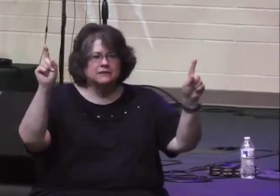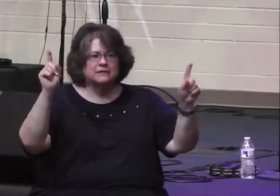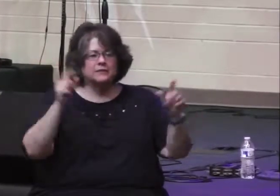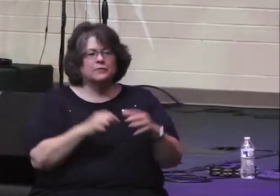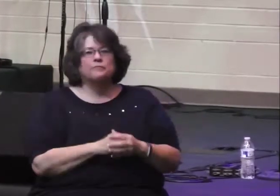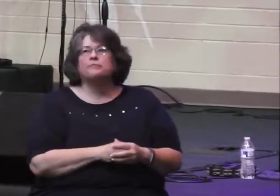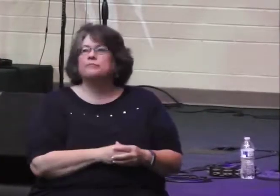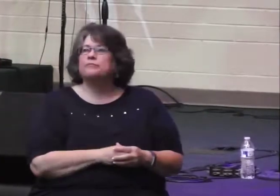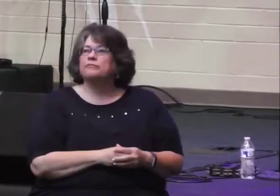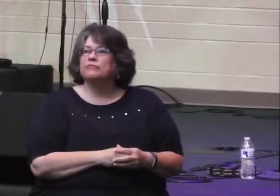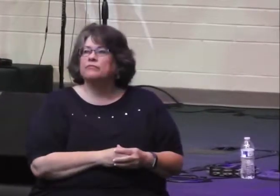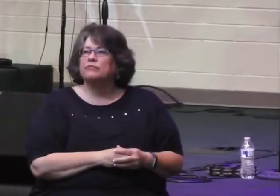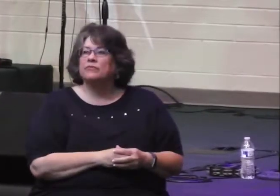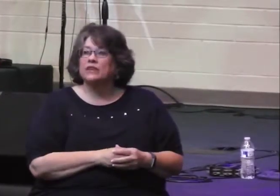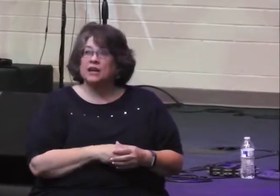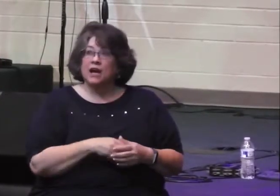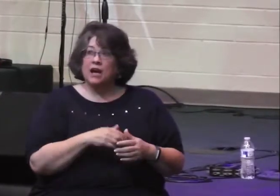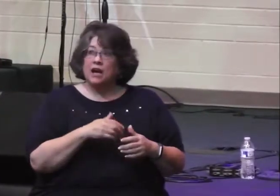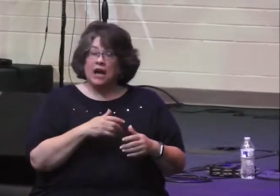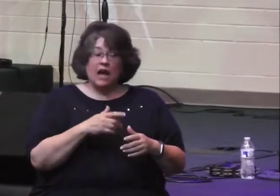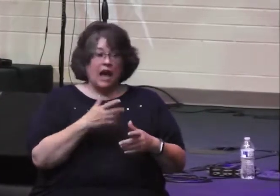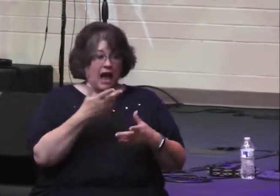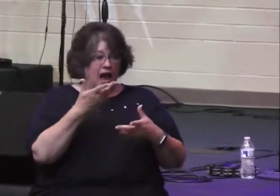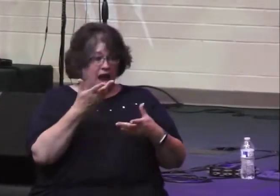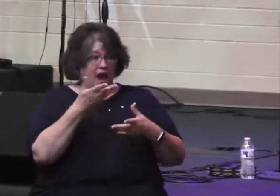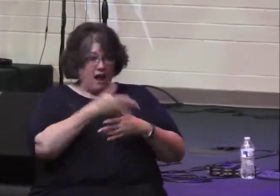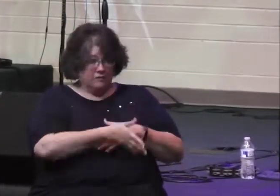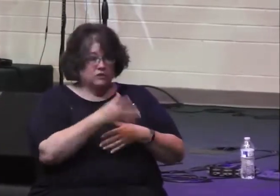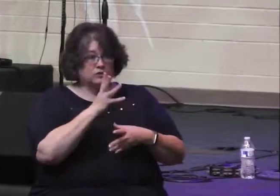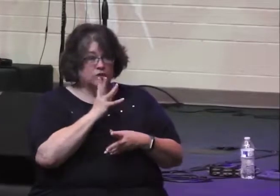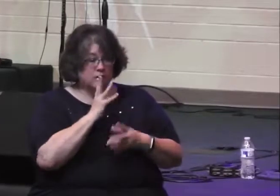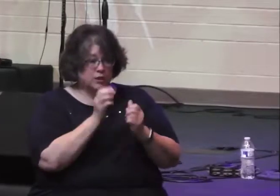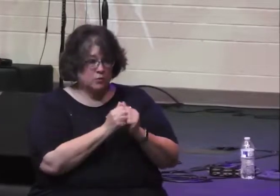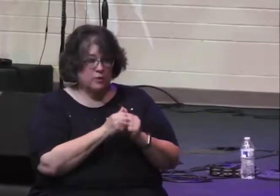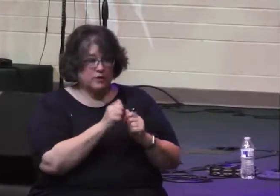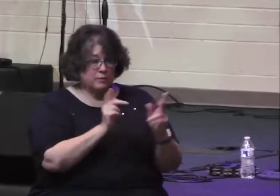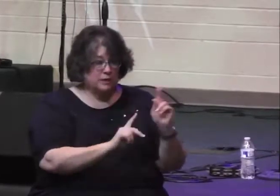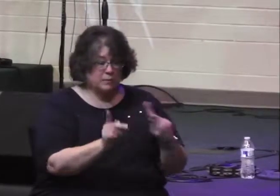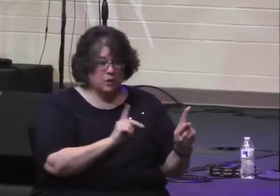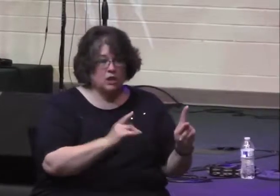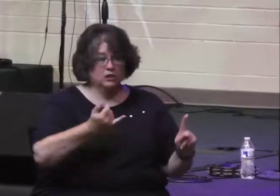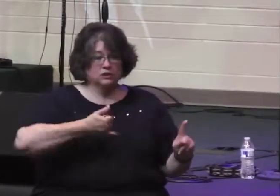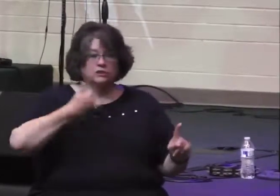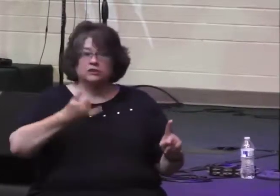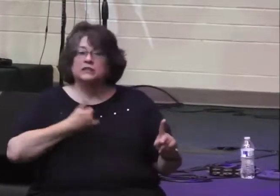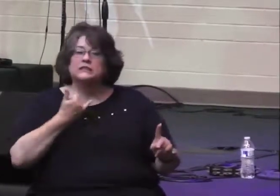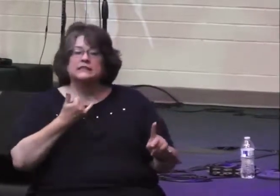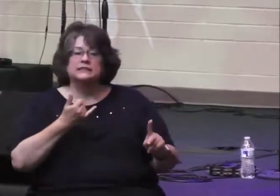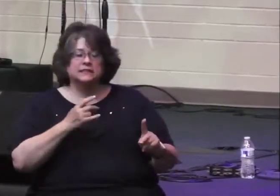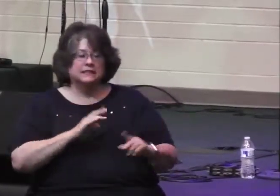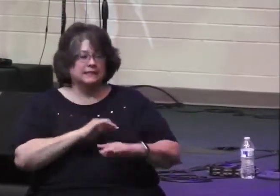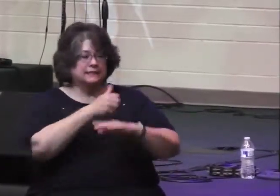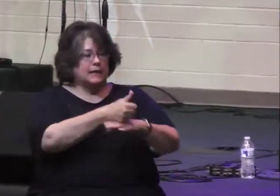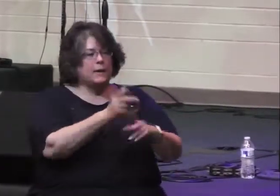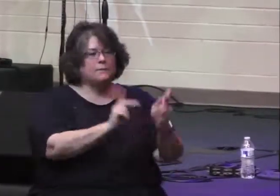Have faith in his prophets, and you will be successful. After consulting the people, Jehoshaphat appointed men to